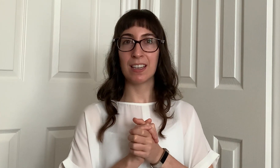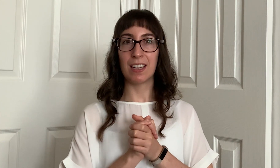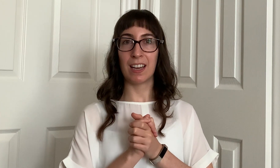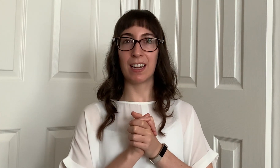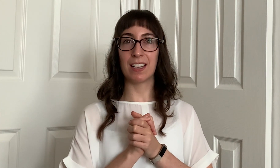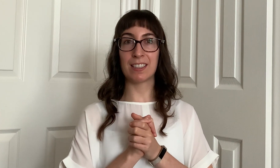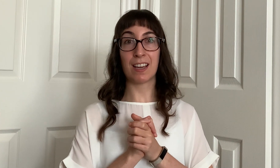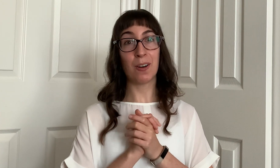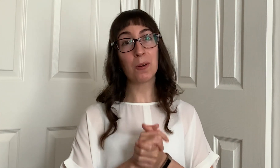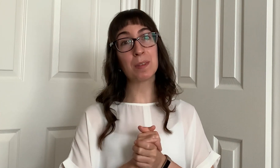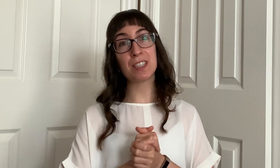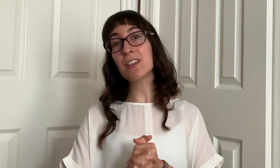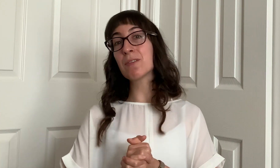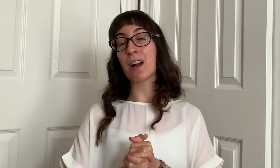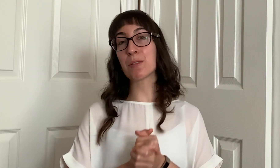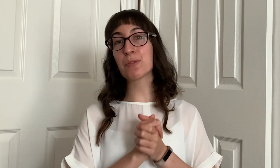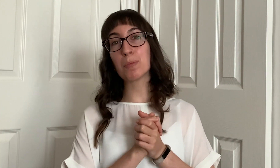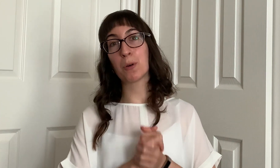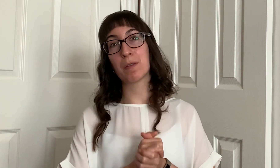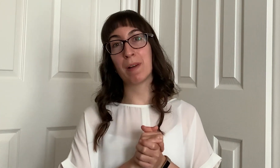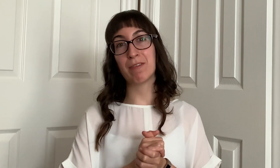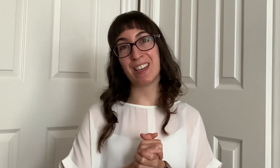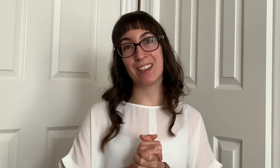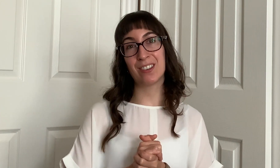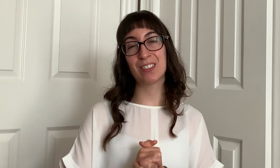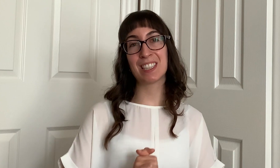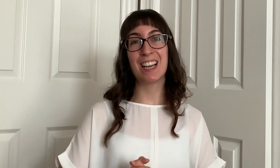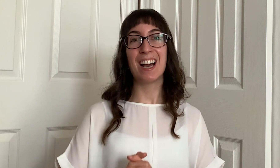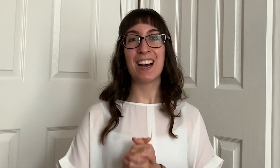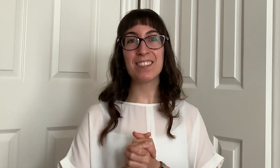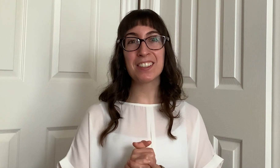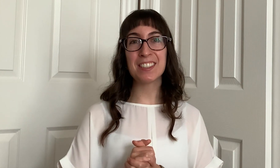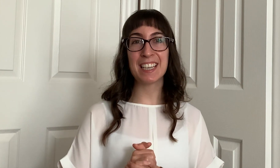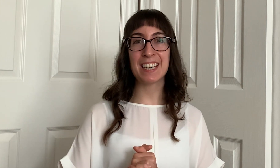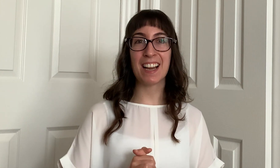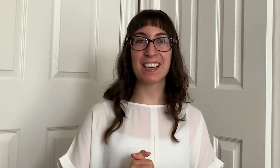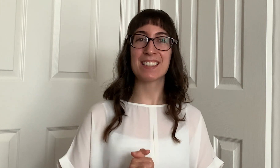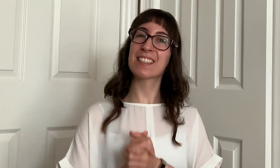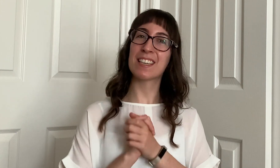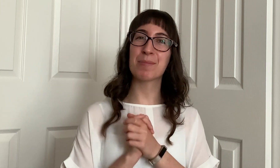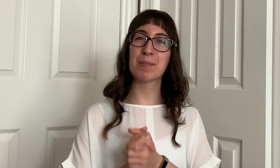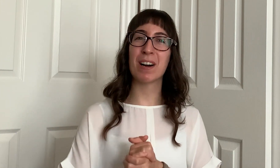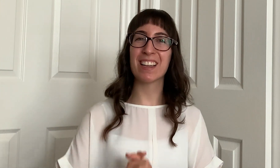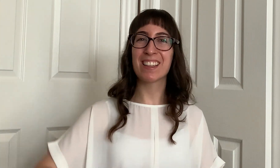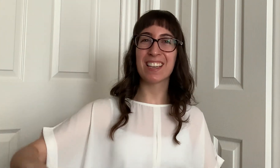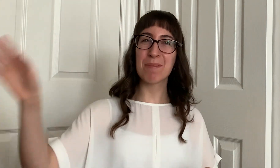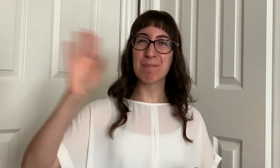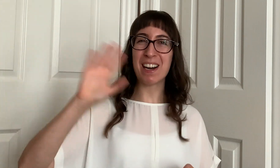and I hope to see you around for more of my videos have a good day guys keep smiling bye